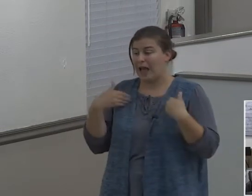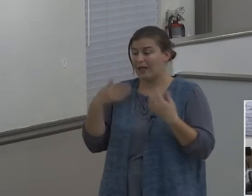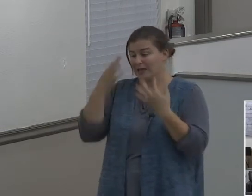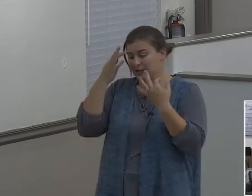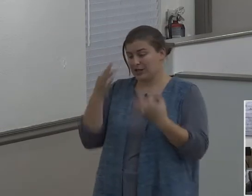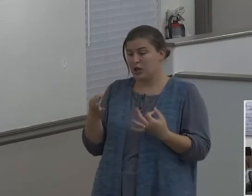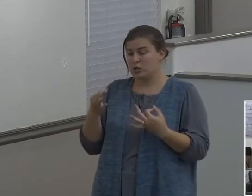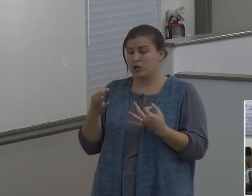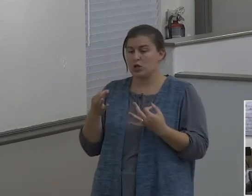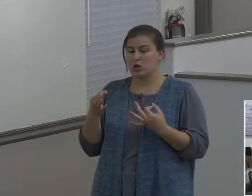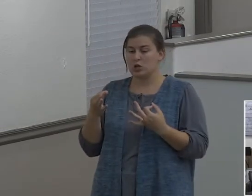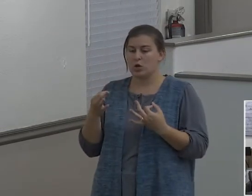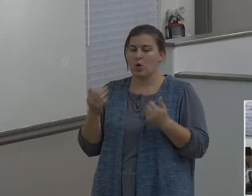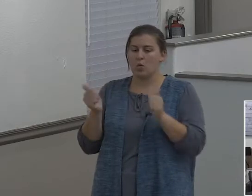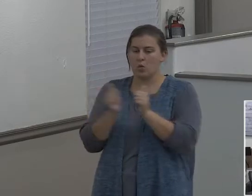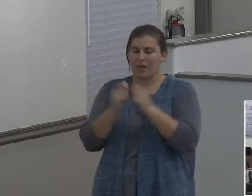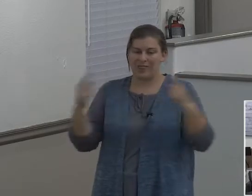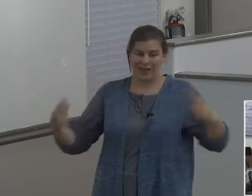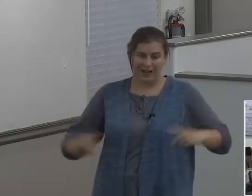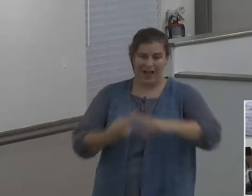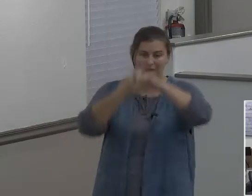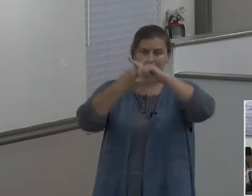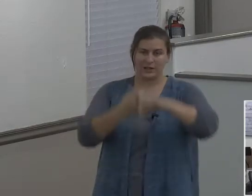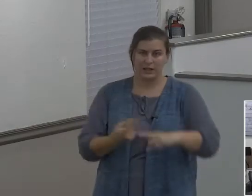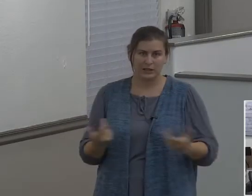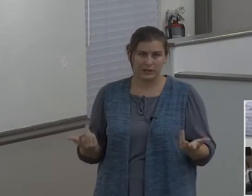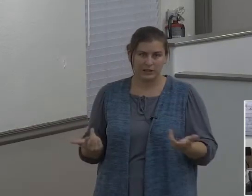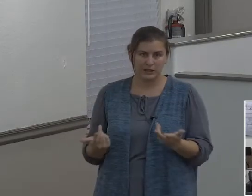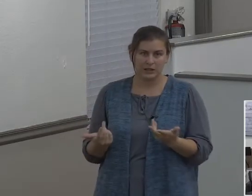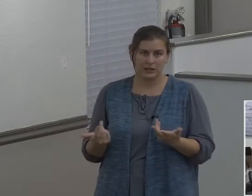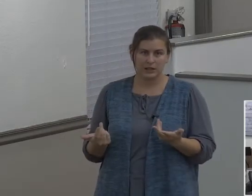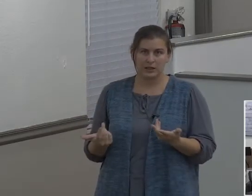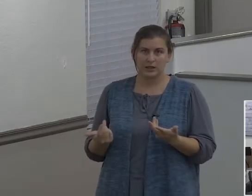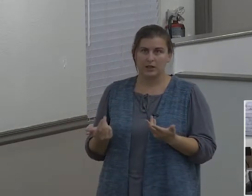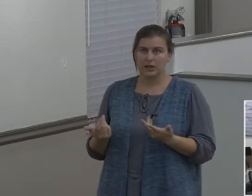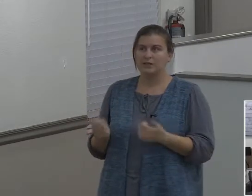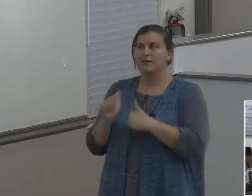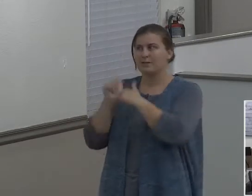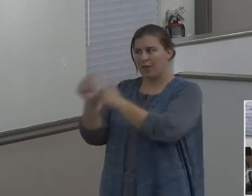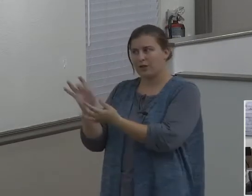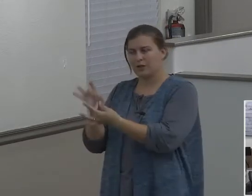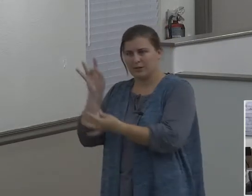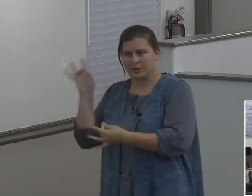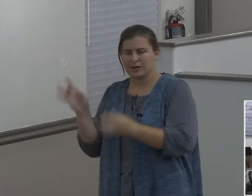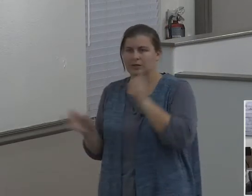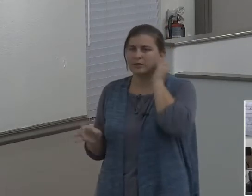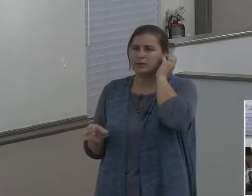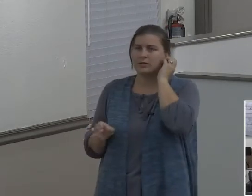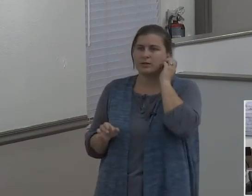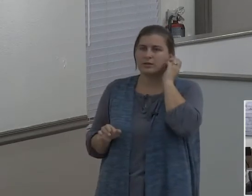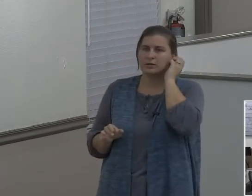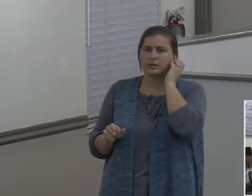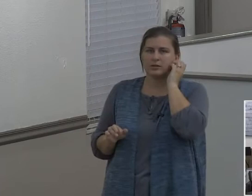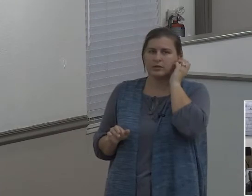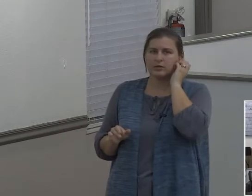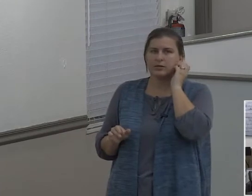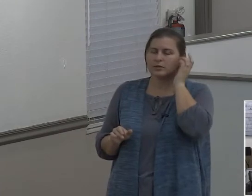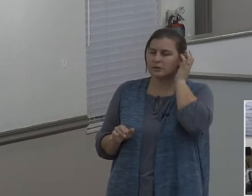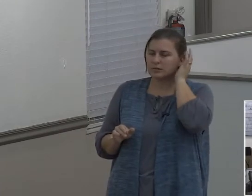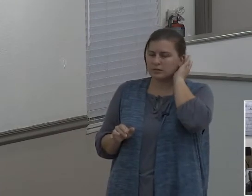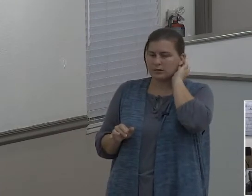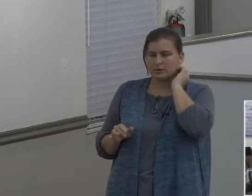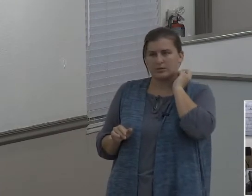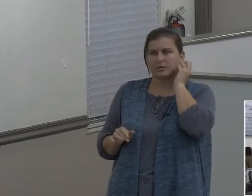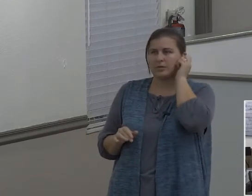conflict arises. And, you know, listen, you can really tell it's a pretty good thermometer of